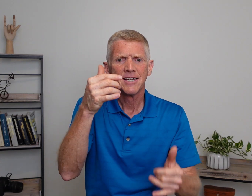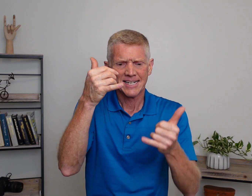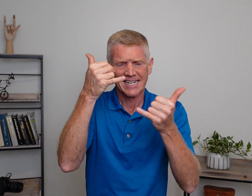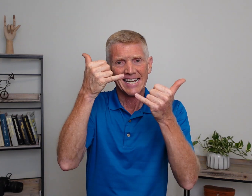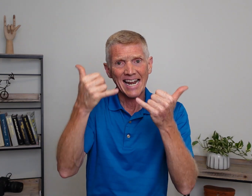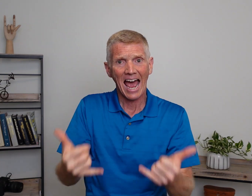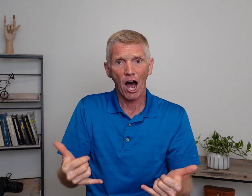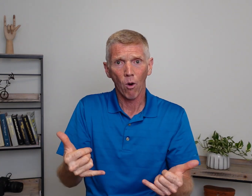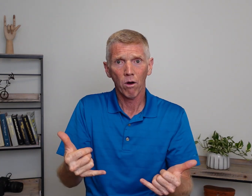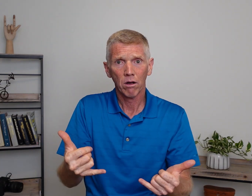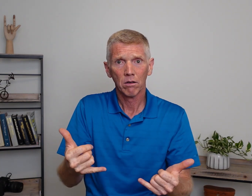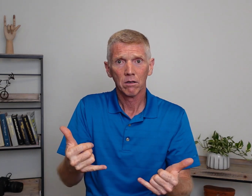Now.